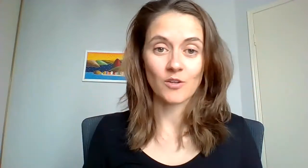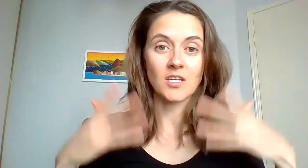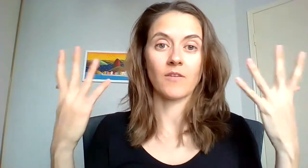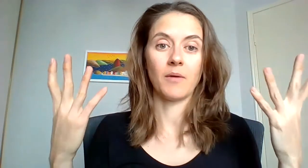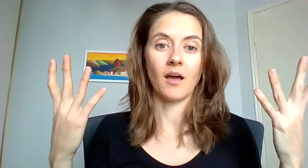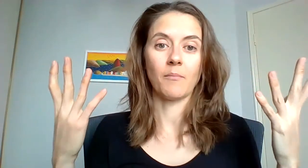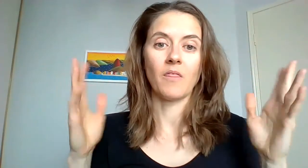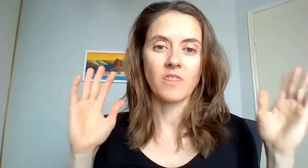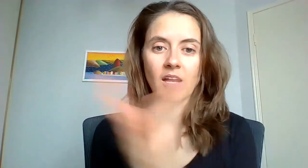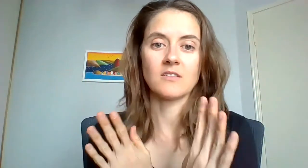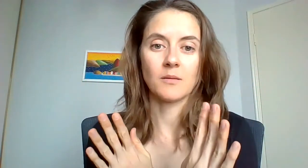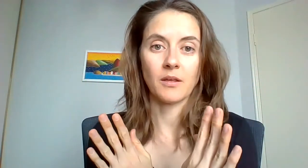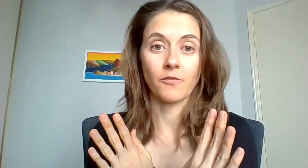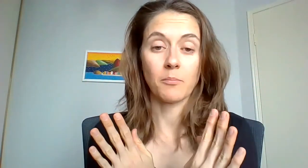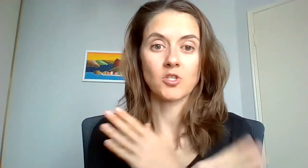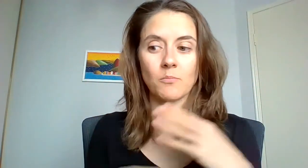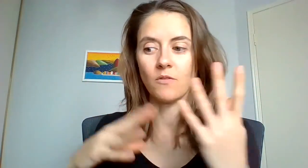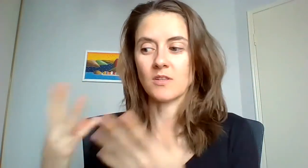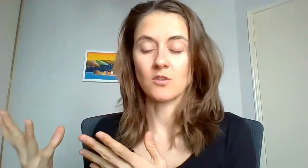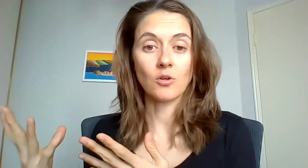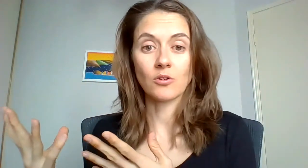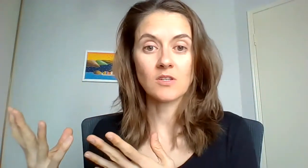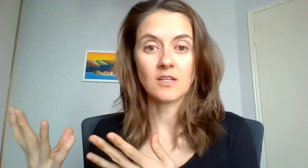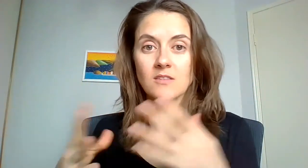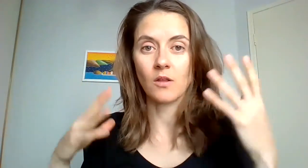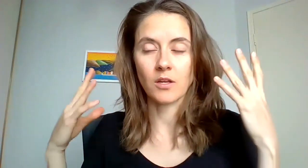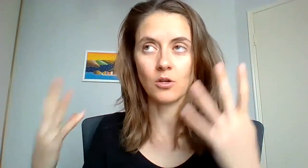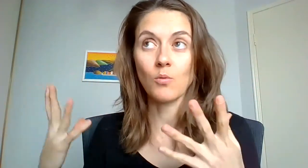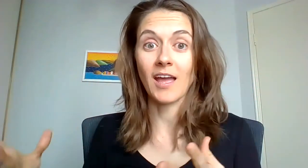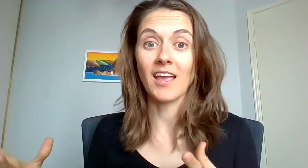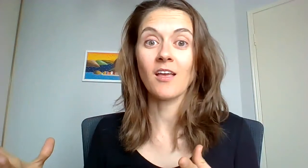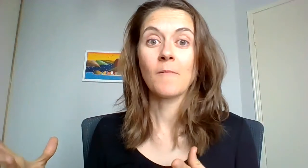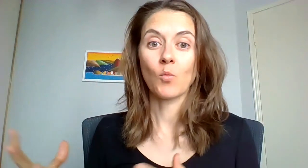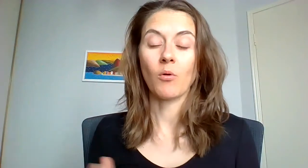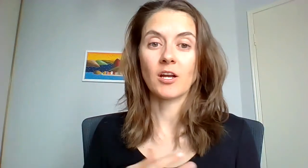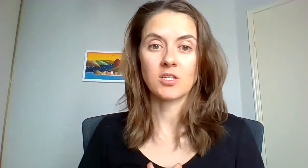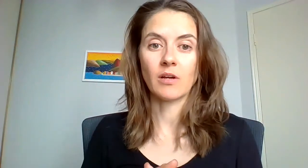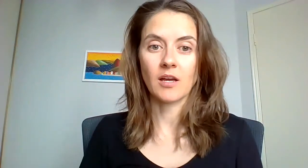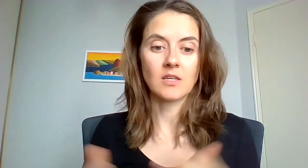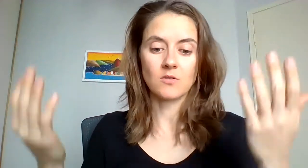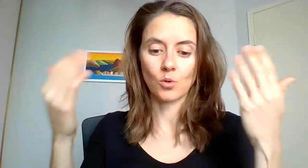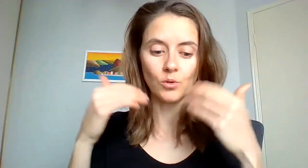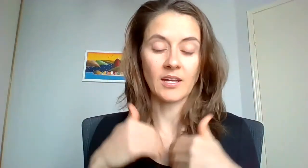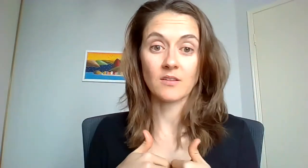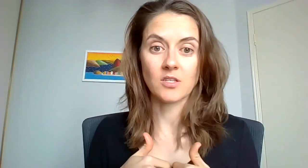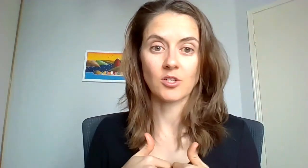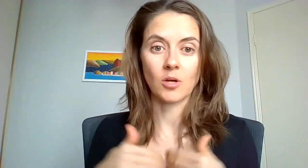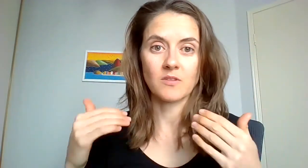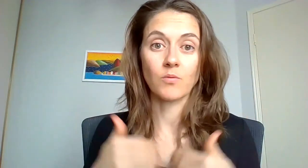got stuff coming up and that is the big flip to move to this new consciousness the new way where we're actually realizing it's all an inside job it's